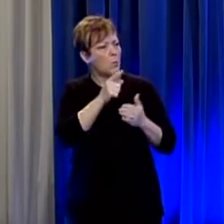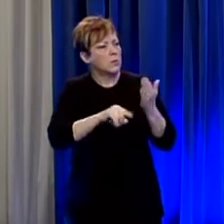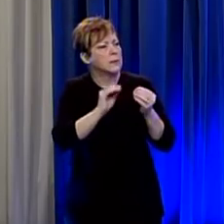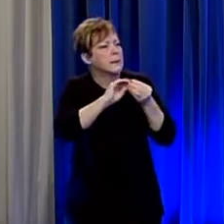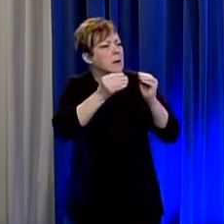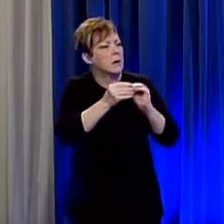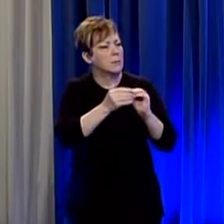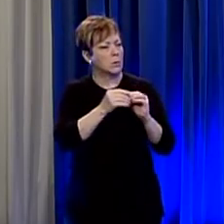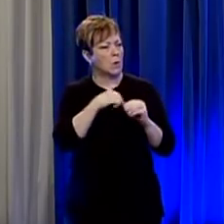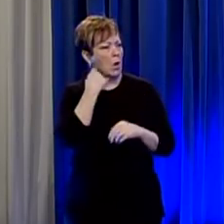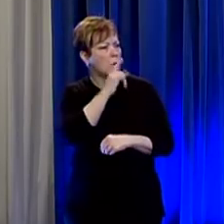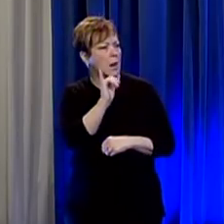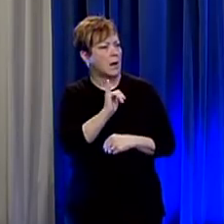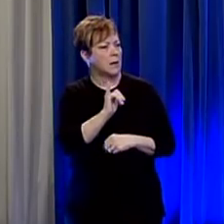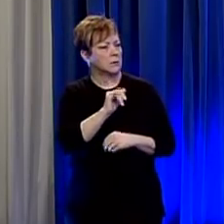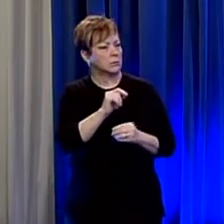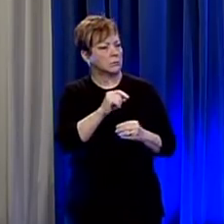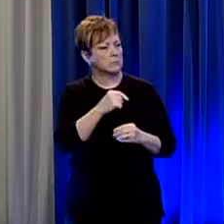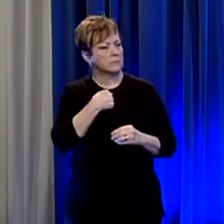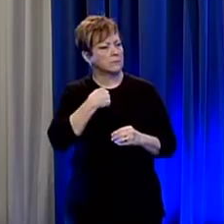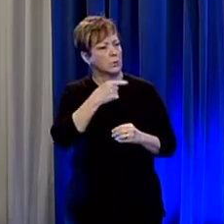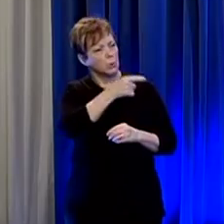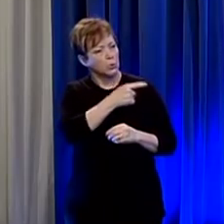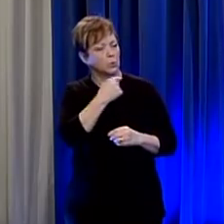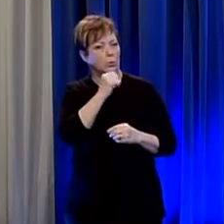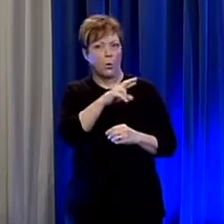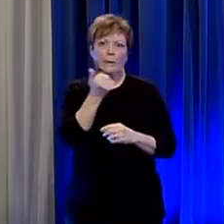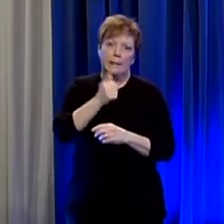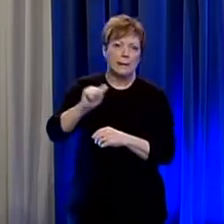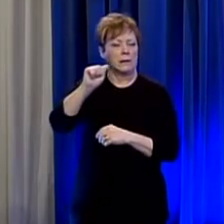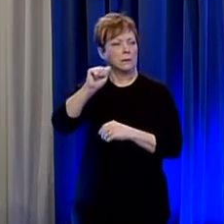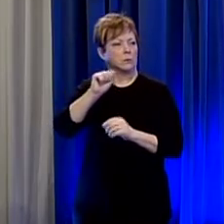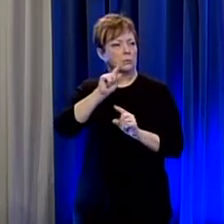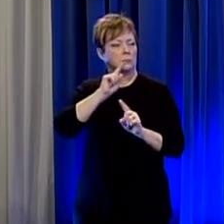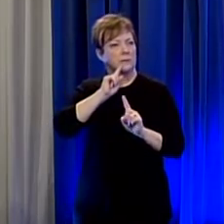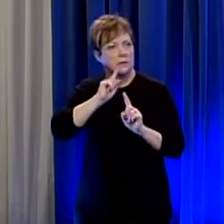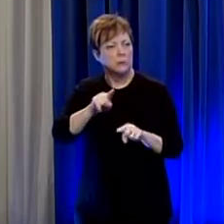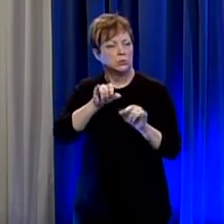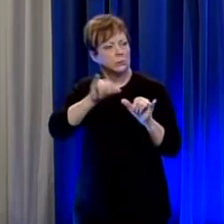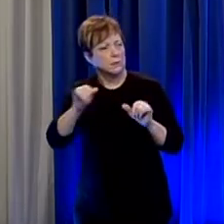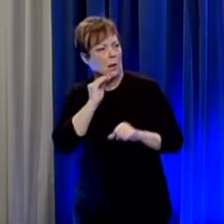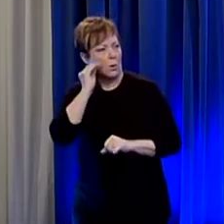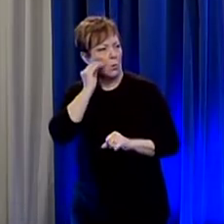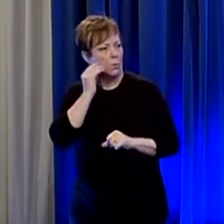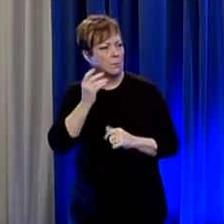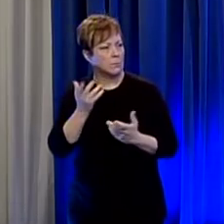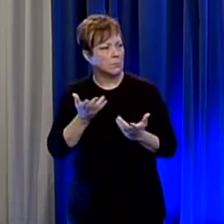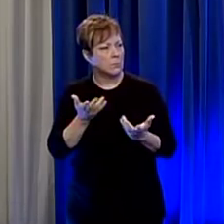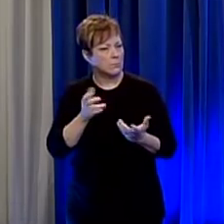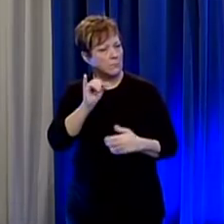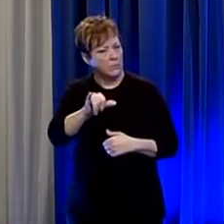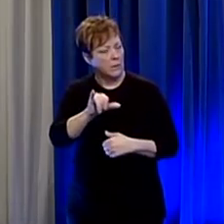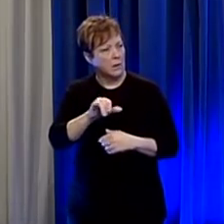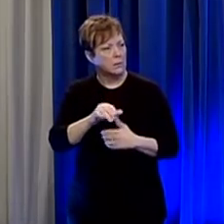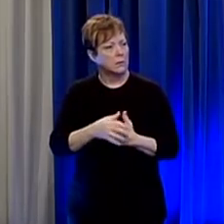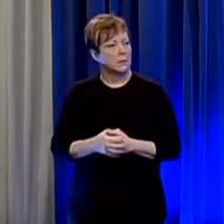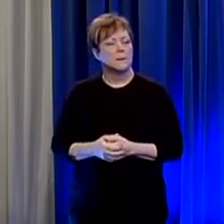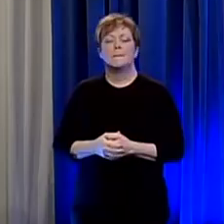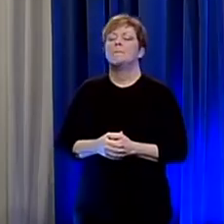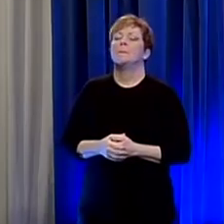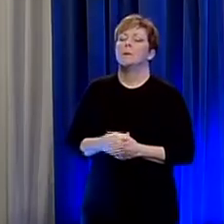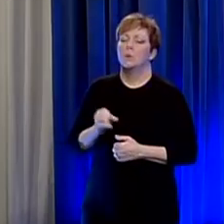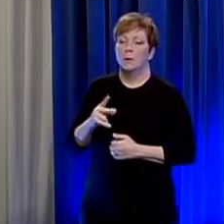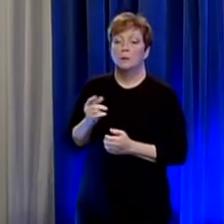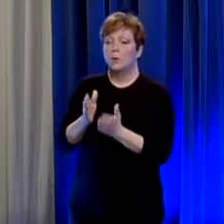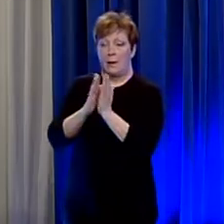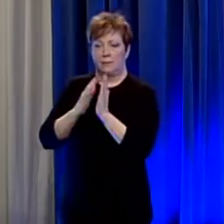to look like to even issue a stay-at-home order for for any it maybe not even on a statewide level but yeah sure the question is how would how would a stay-at-home